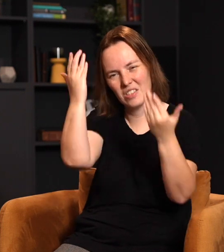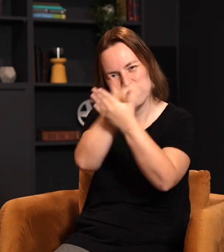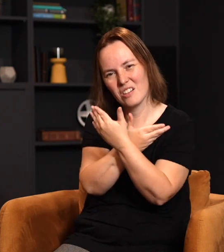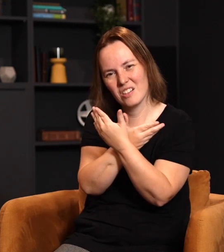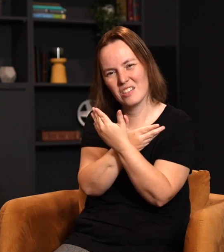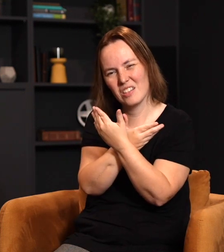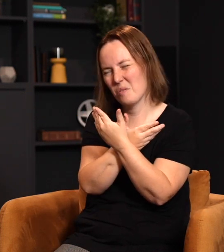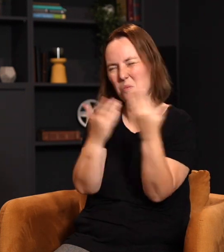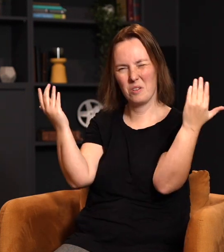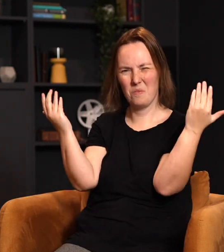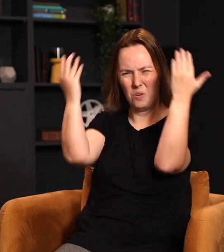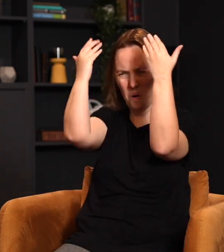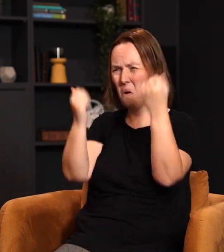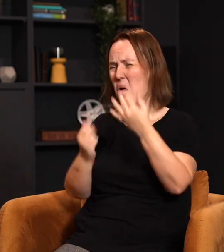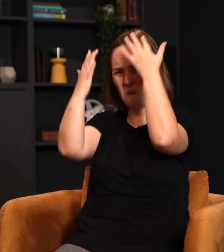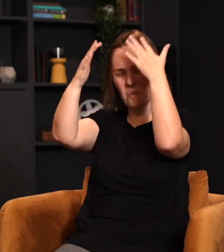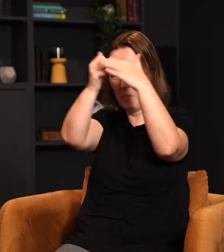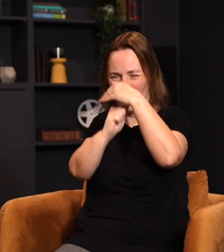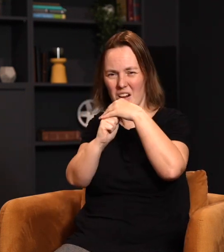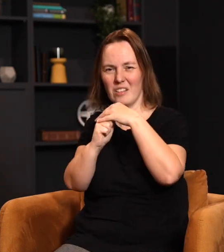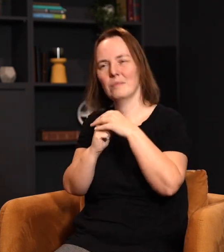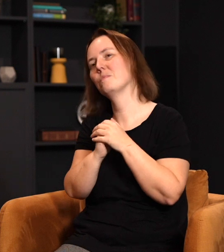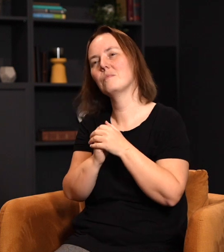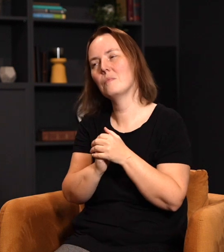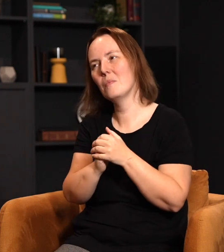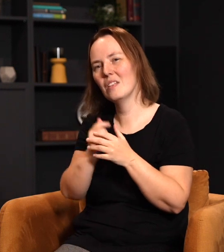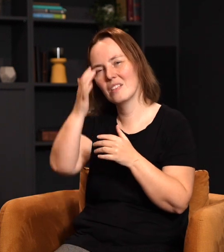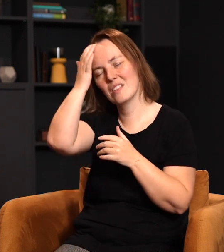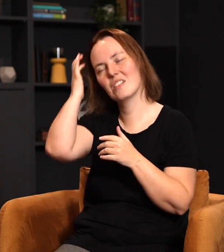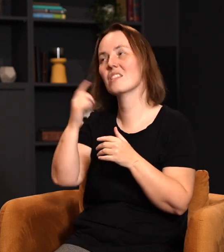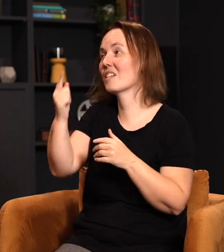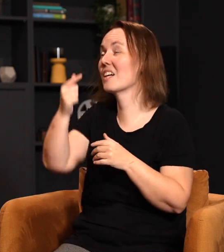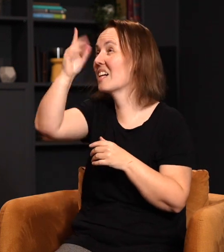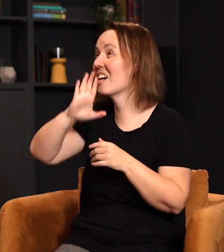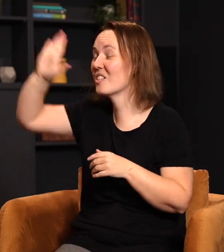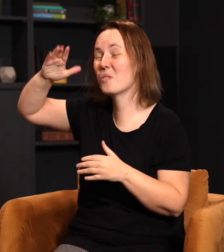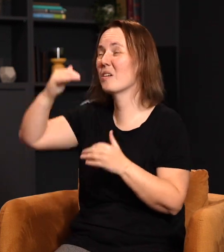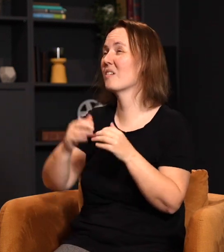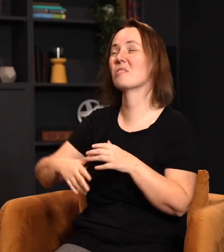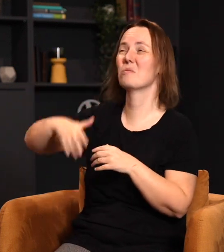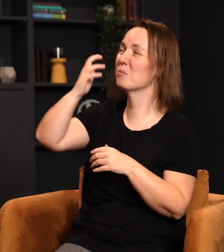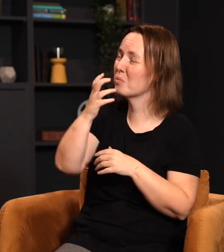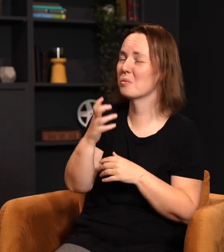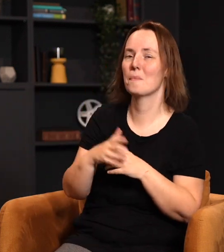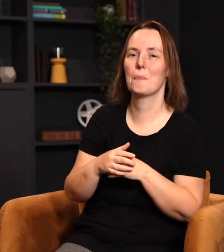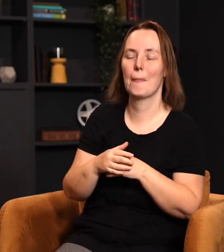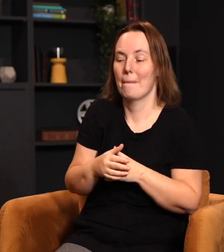rather than being overwhelmed or hiding or being protective, saying, oh God, you're greater. You're greater. I don't know how long it's